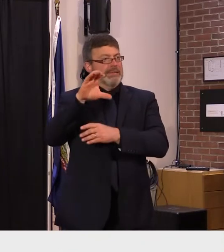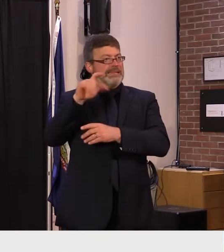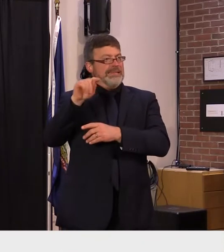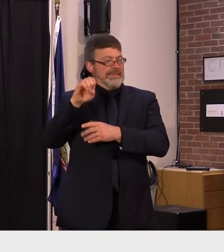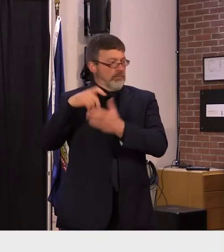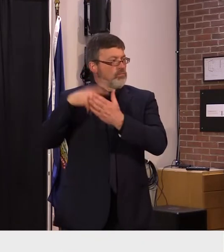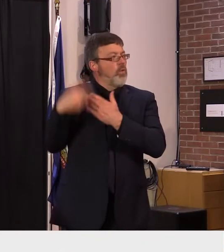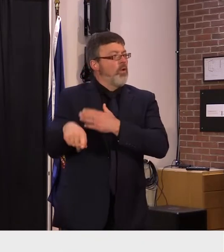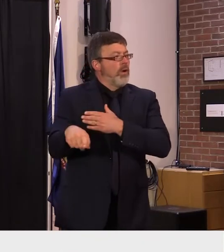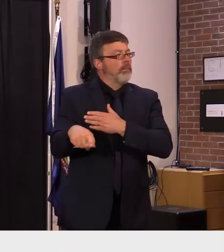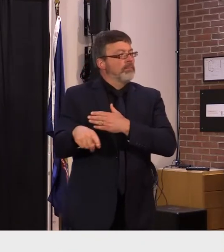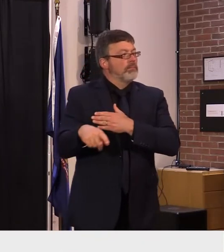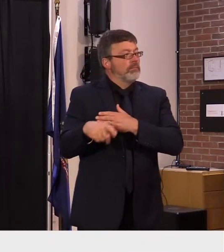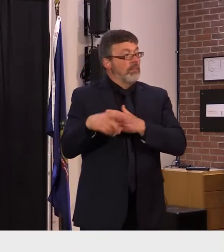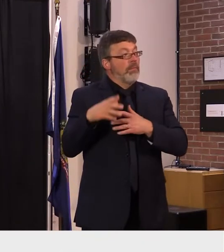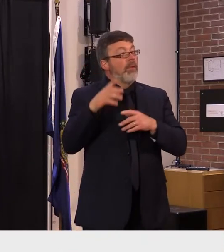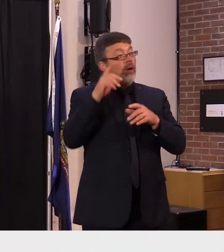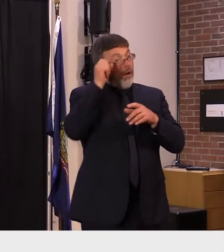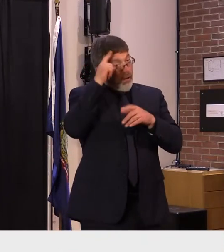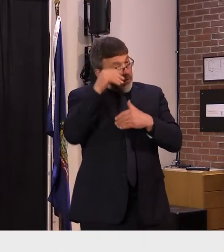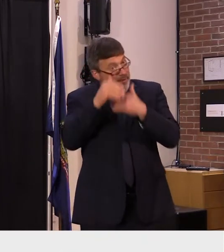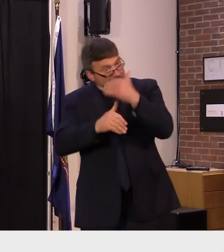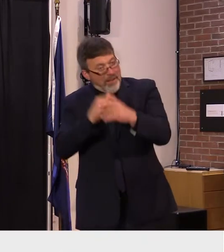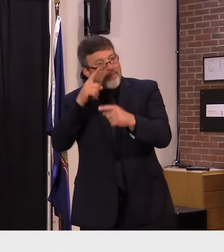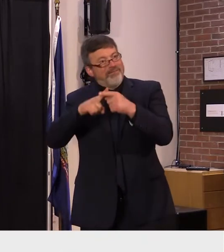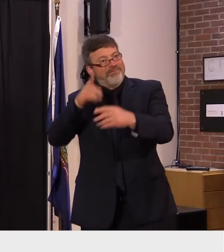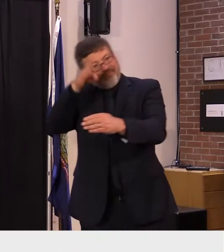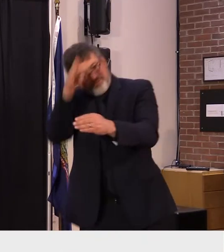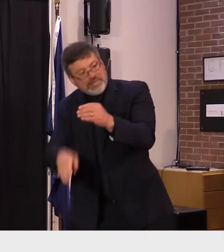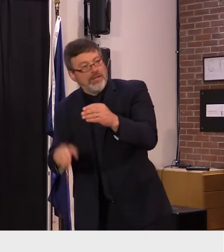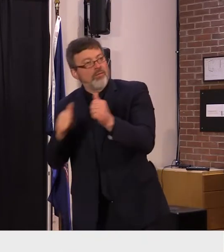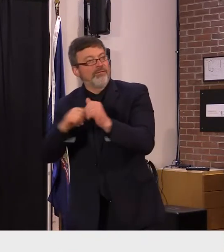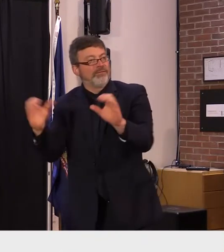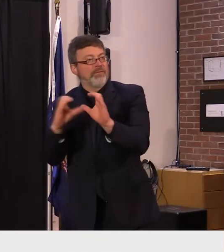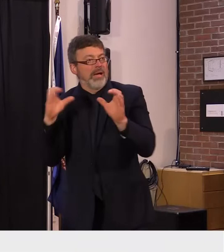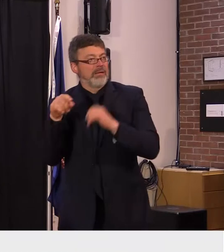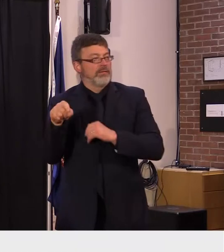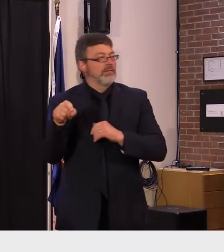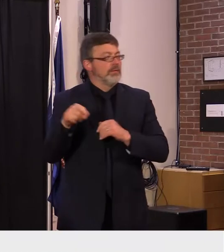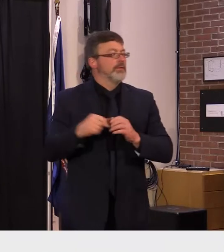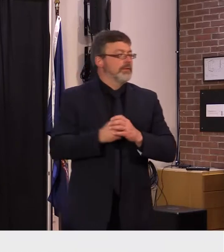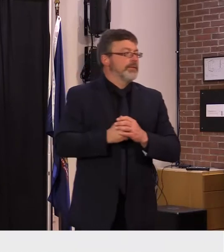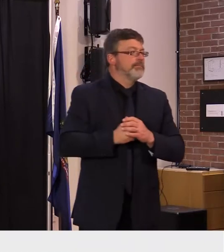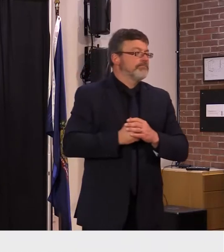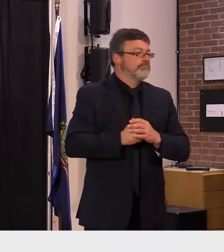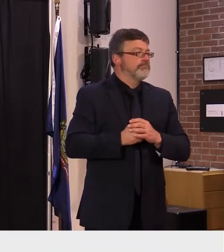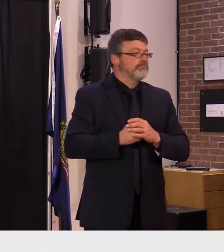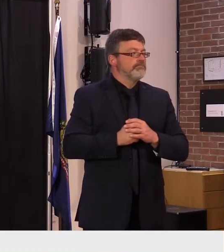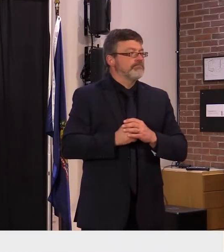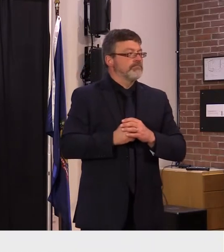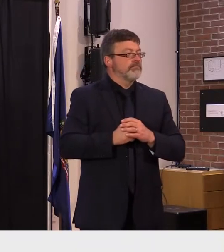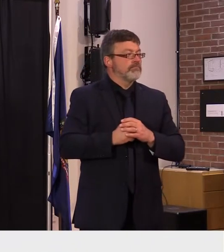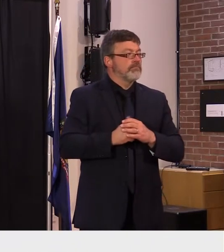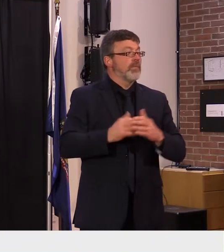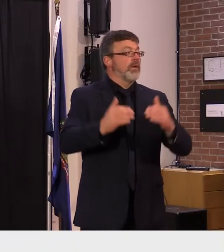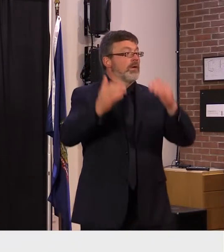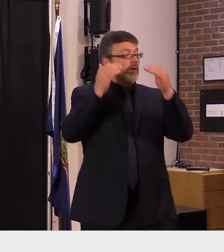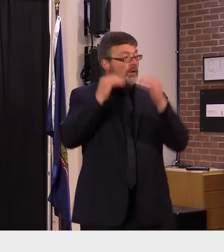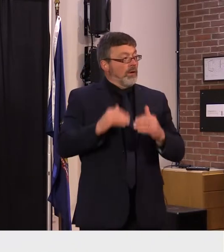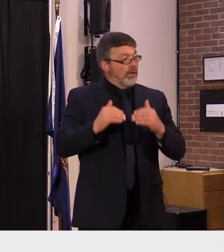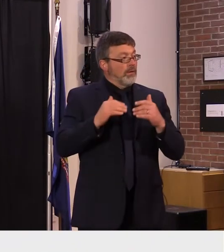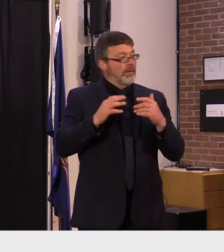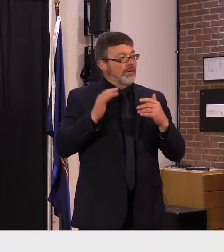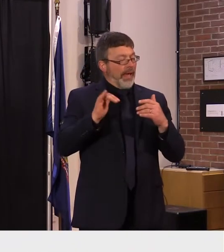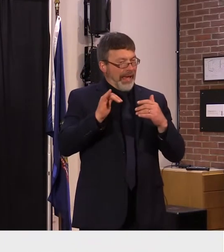industry credentials associated with their program to monitor the impact of our recovery efforts on the social emotional